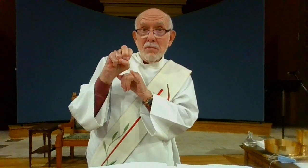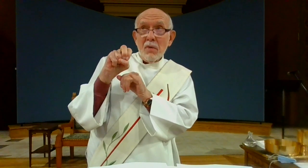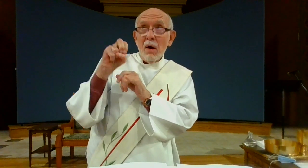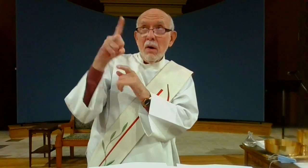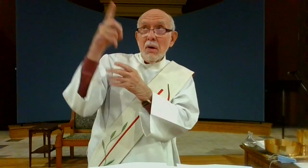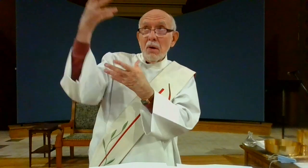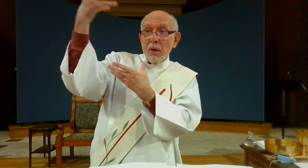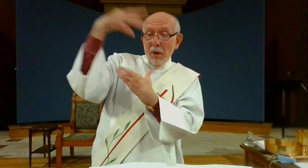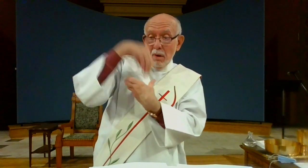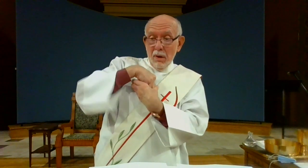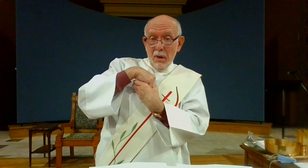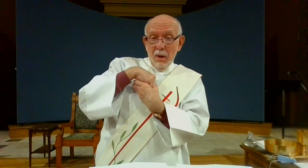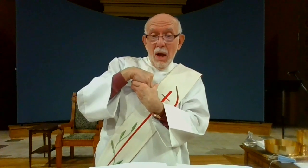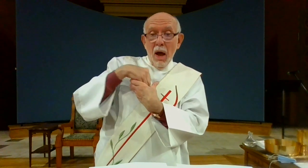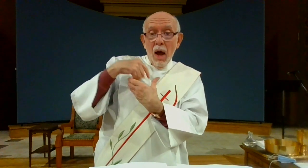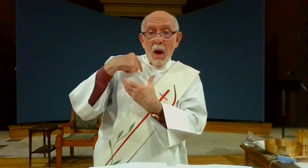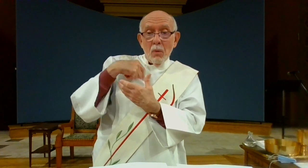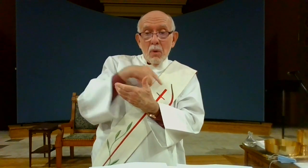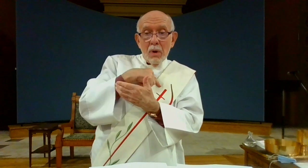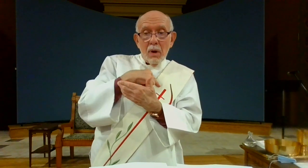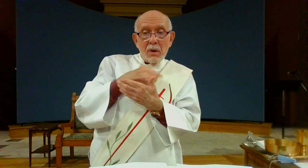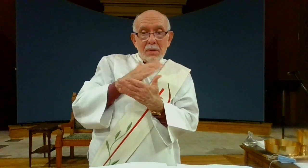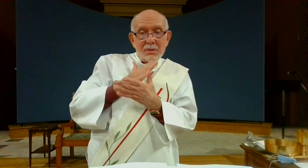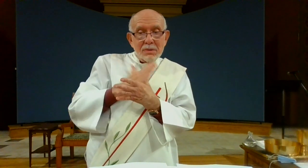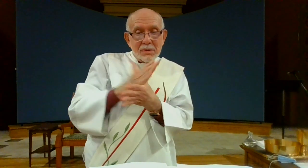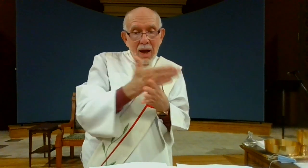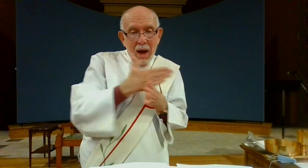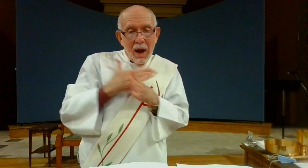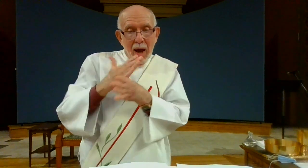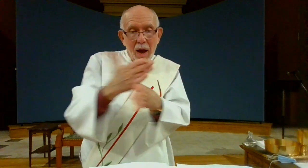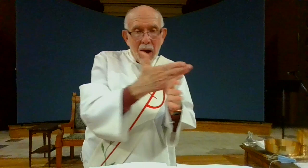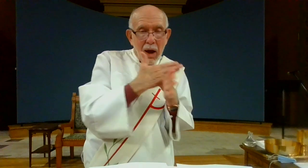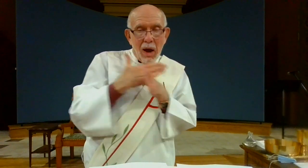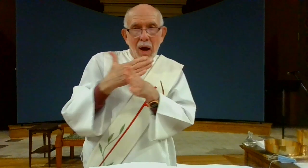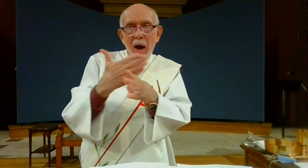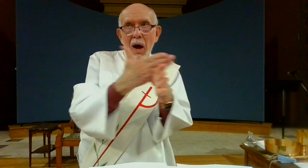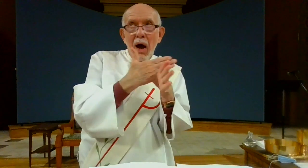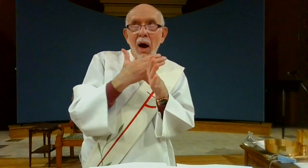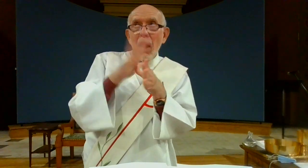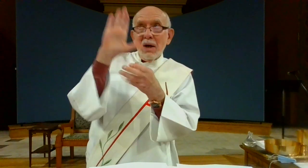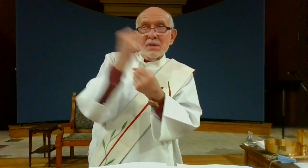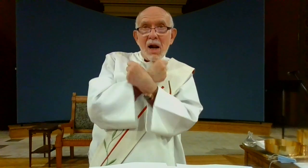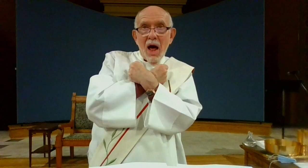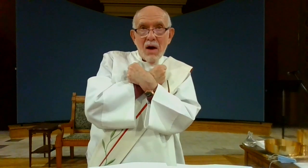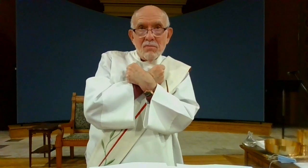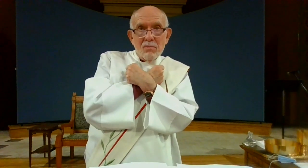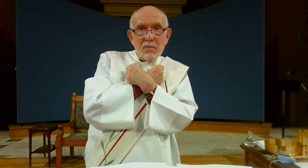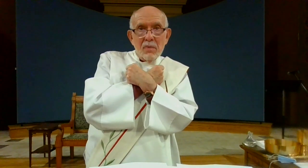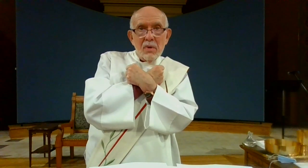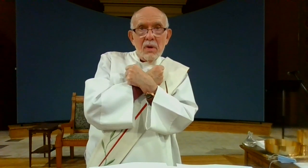love as it is within us as we share it with one another is